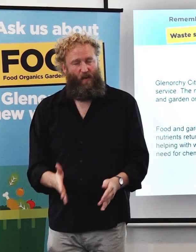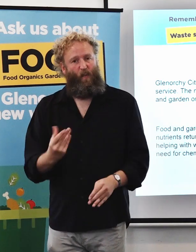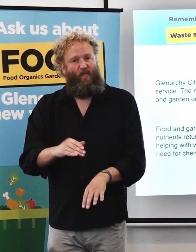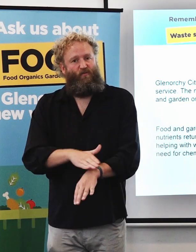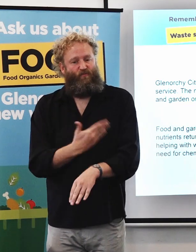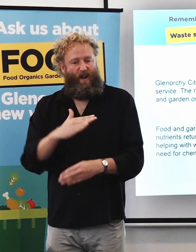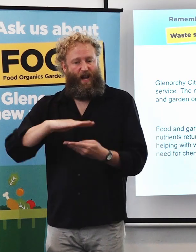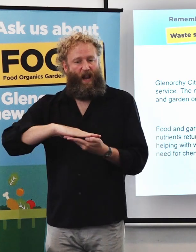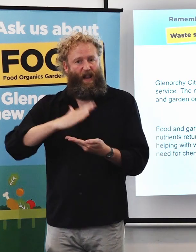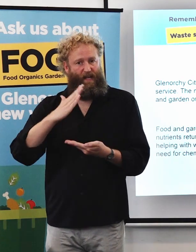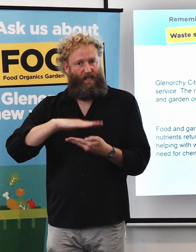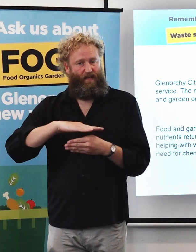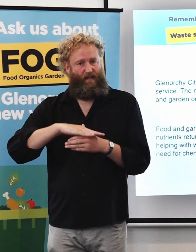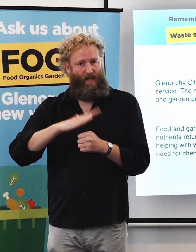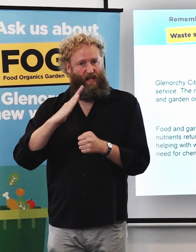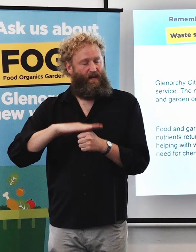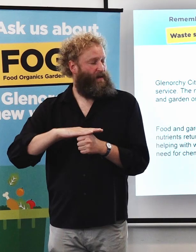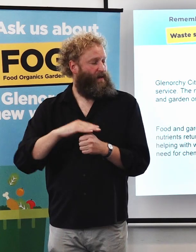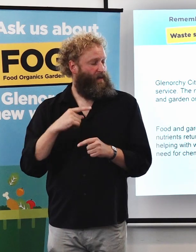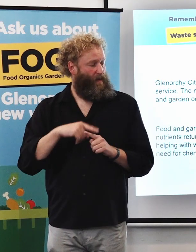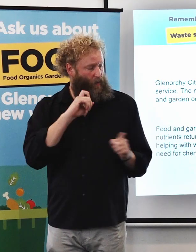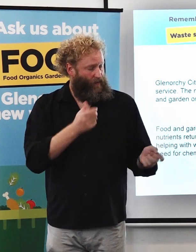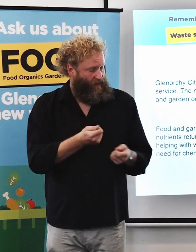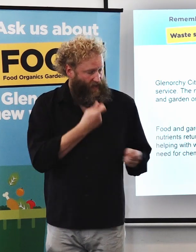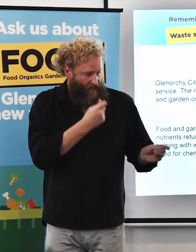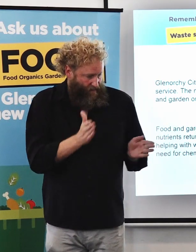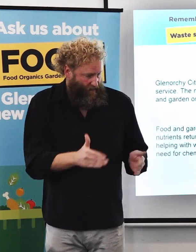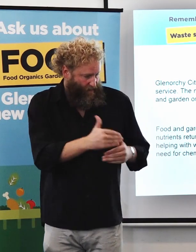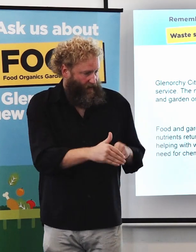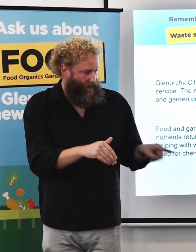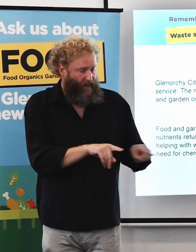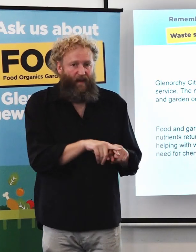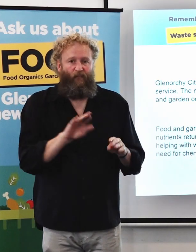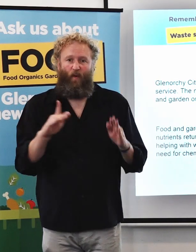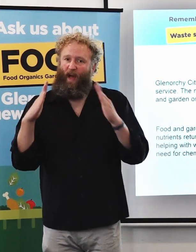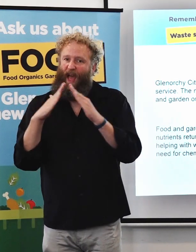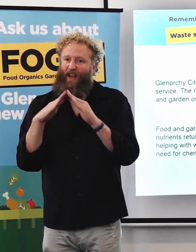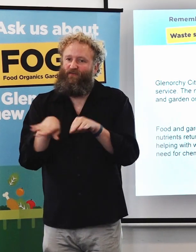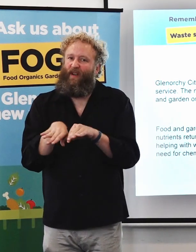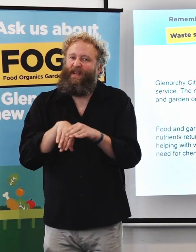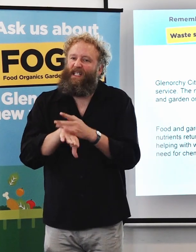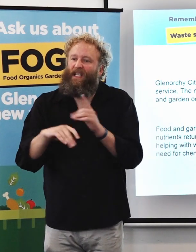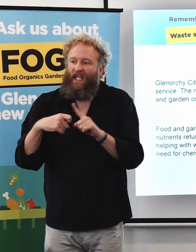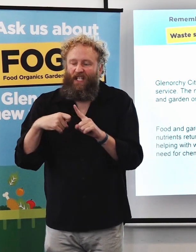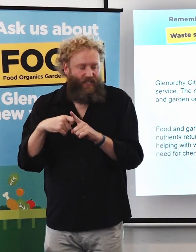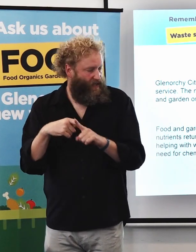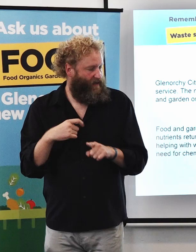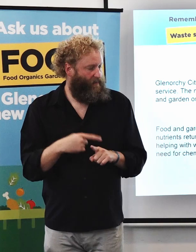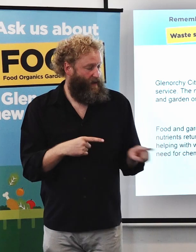a roll of compostable liners. So these are essentially